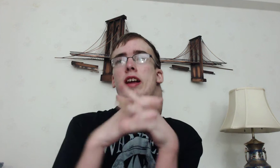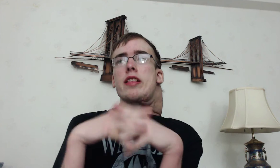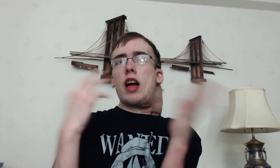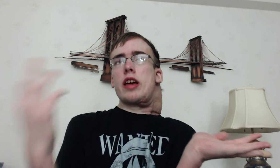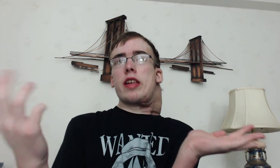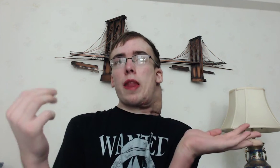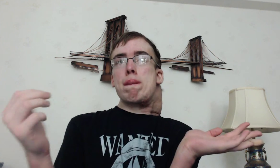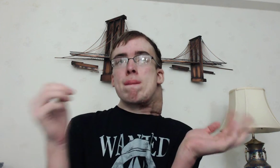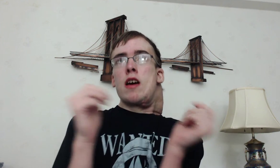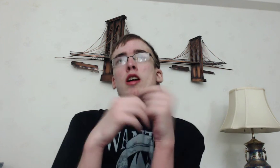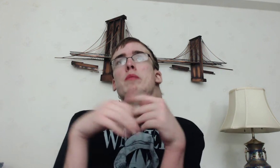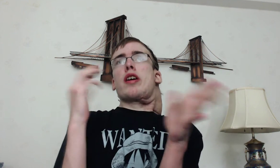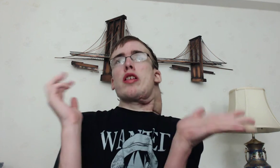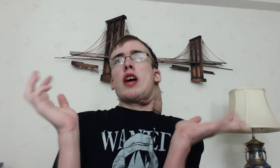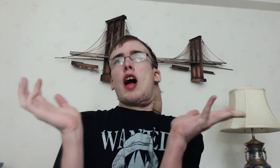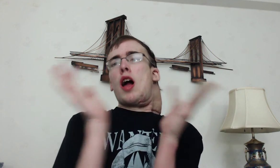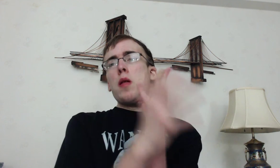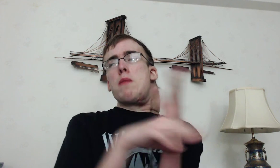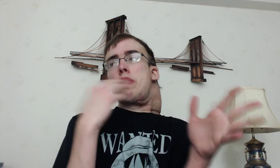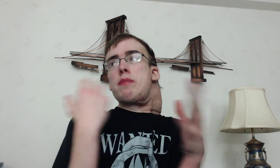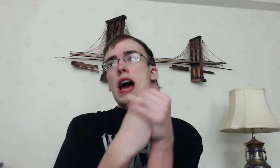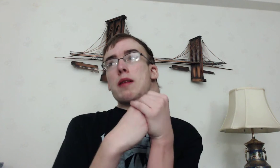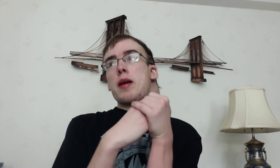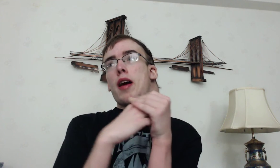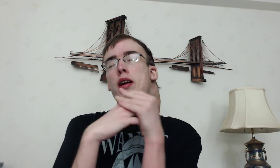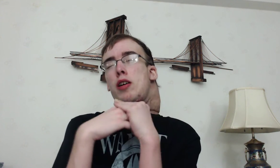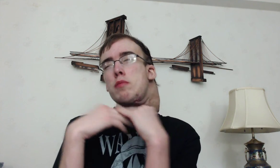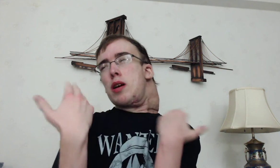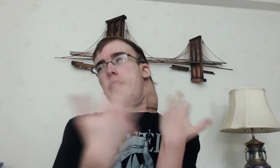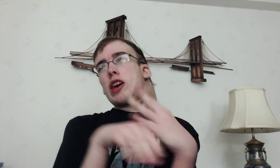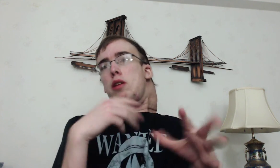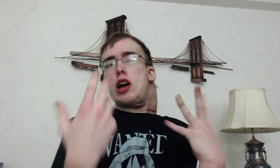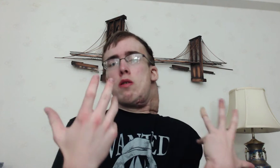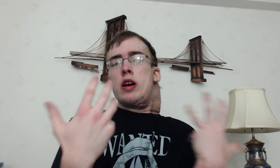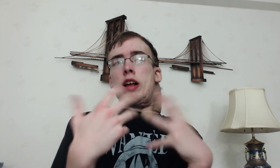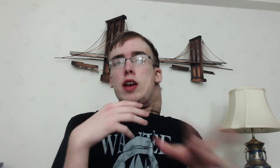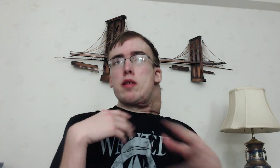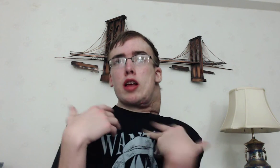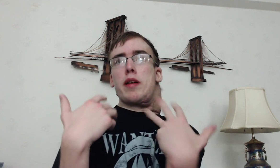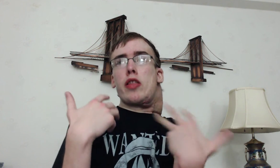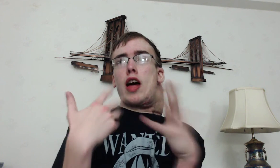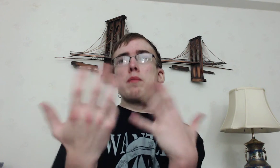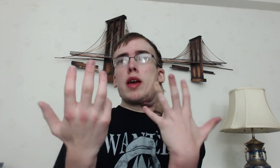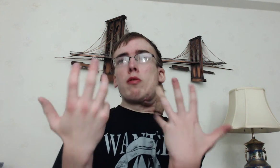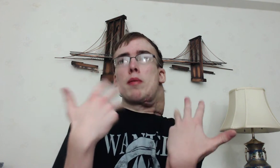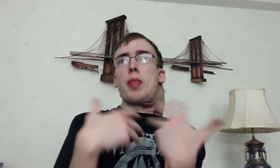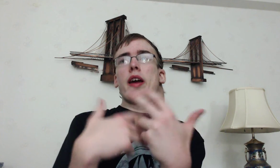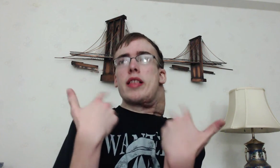time skip They good a couple months back made and a little maybe a year ago That was something a lot of people even myself,